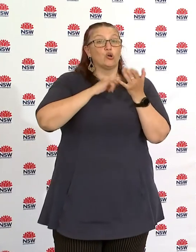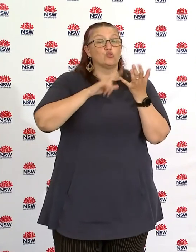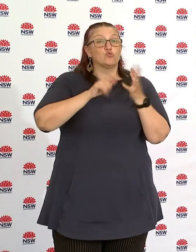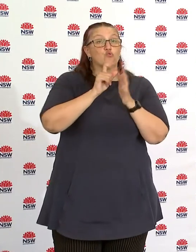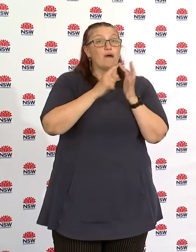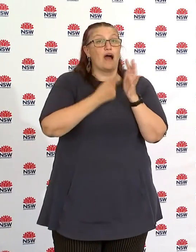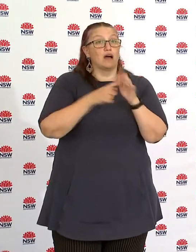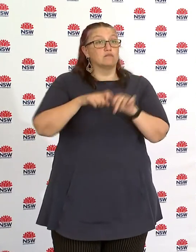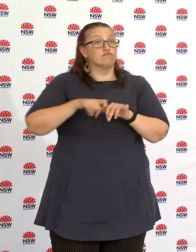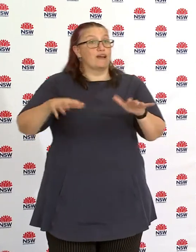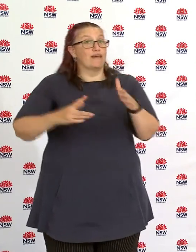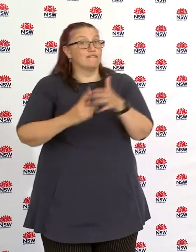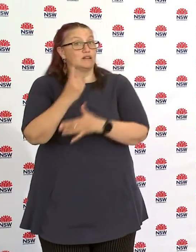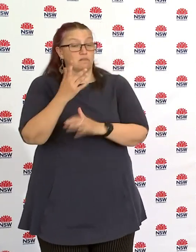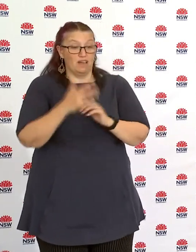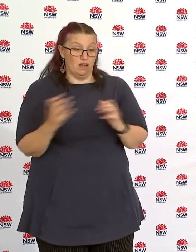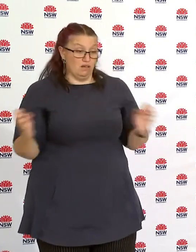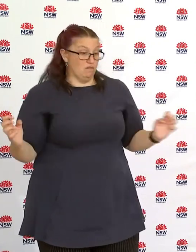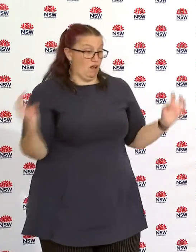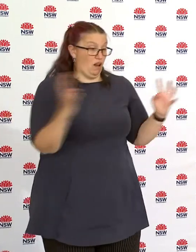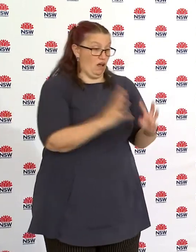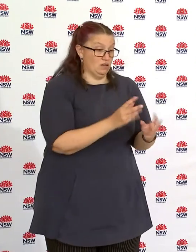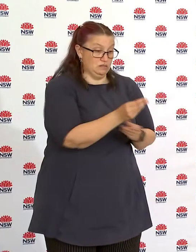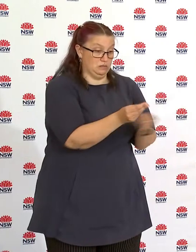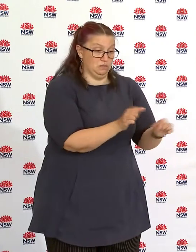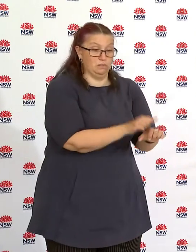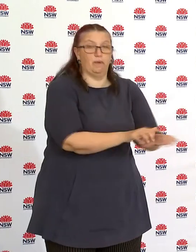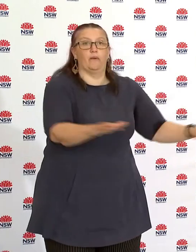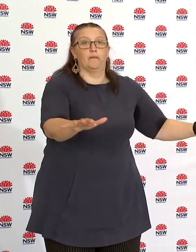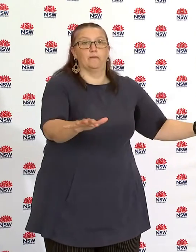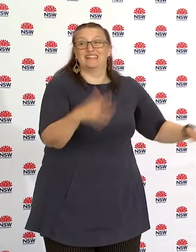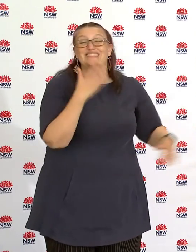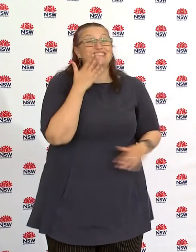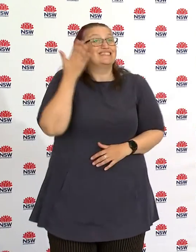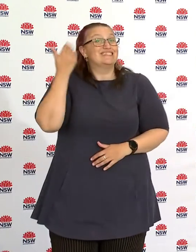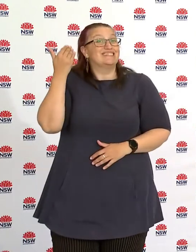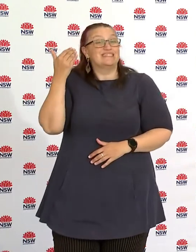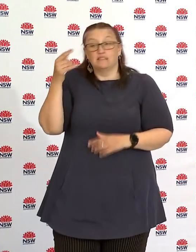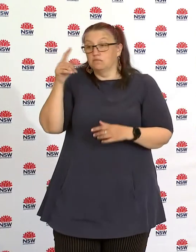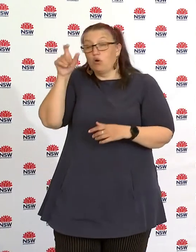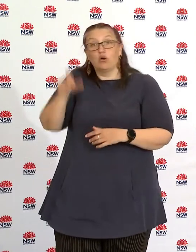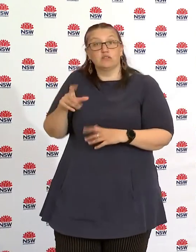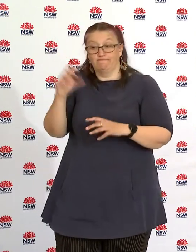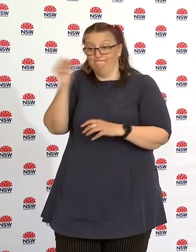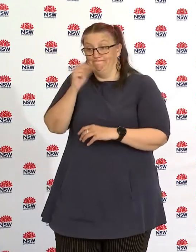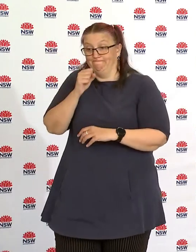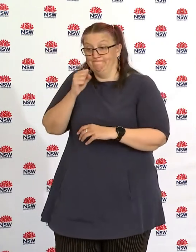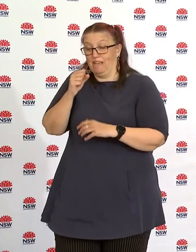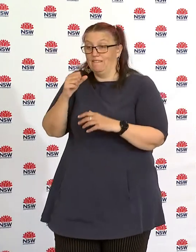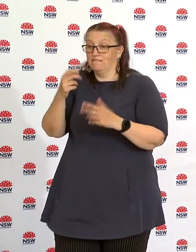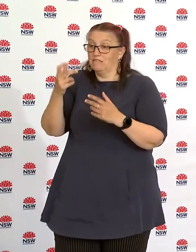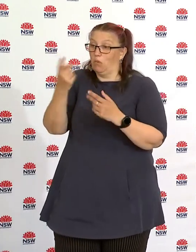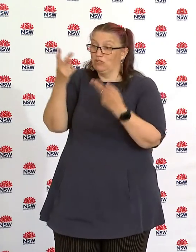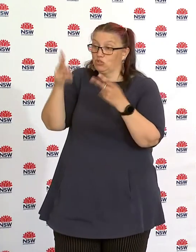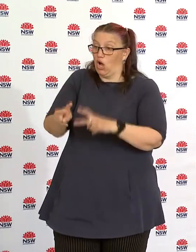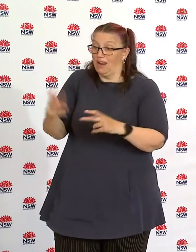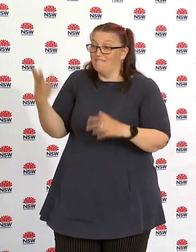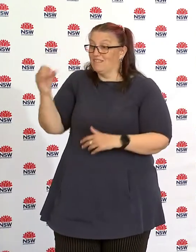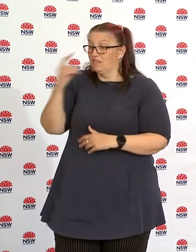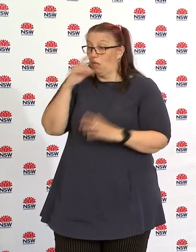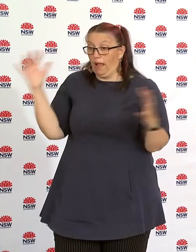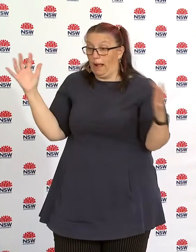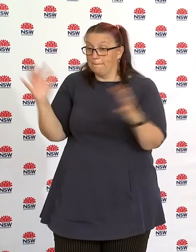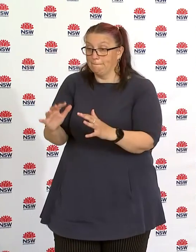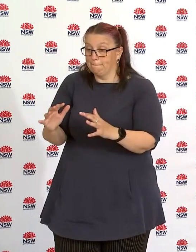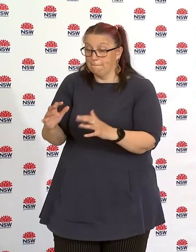as the premier had indicated there were about 50 people potentially exposed through one event a large number of those